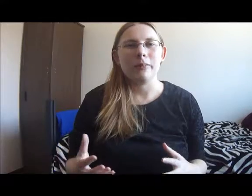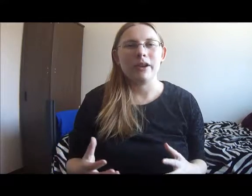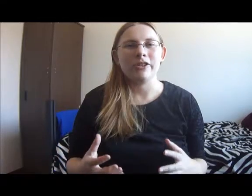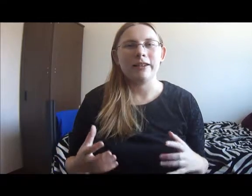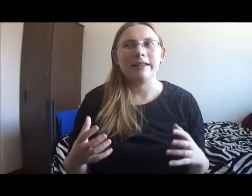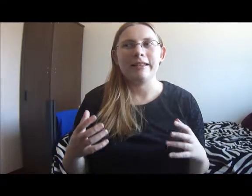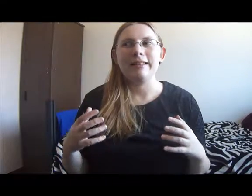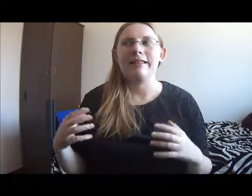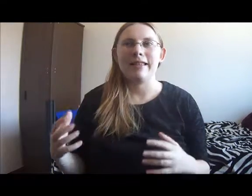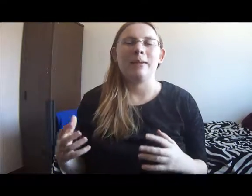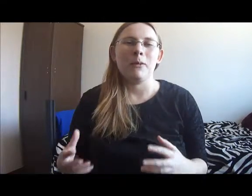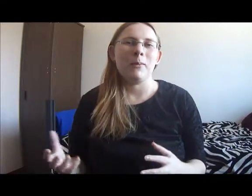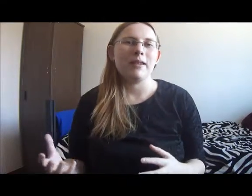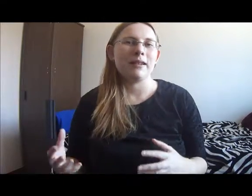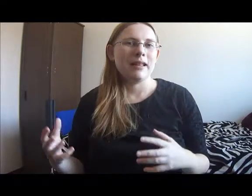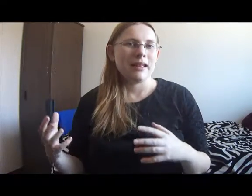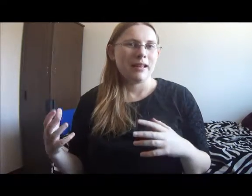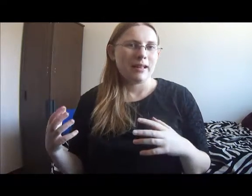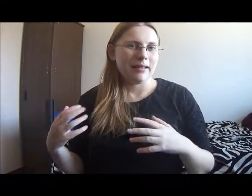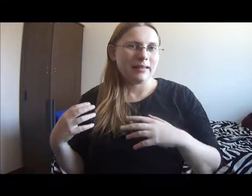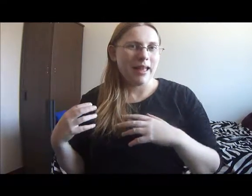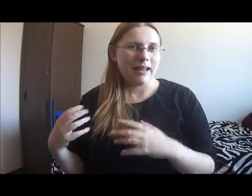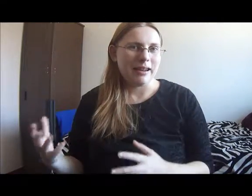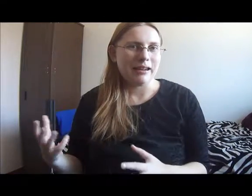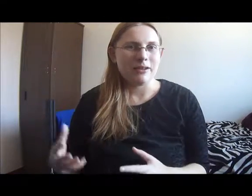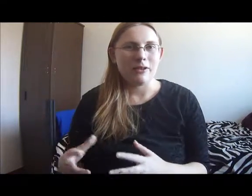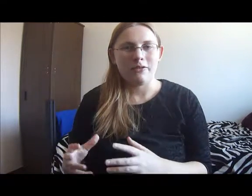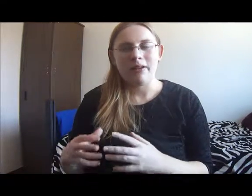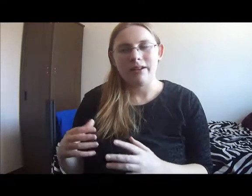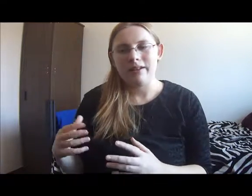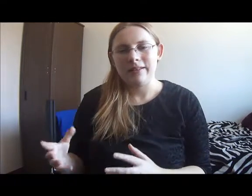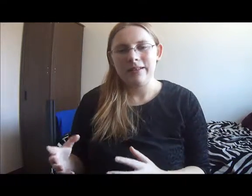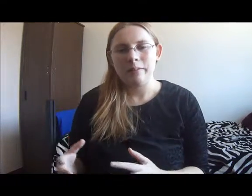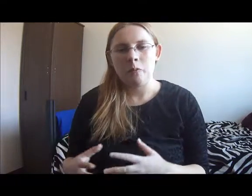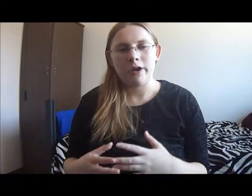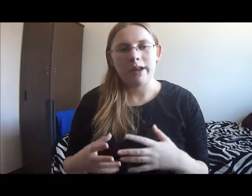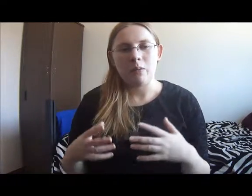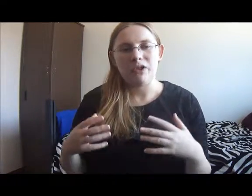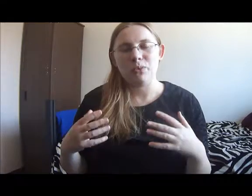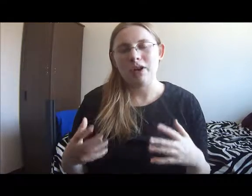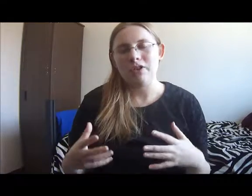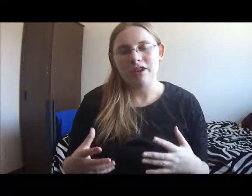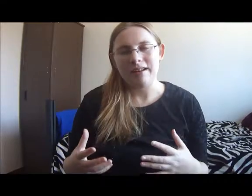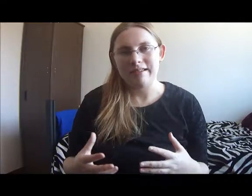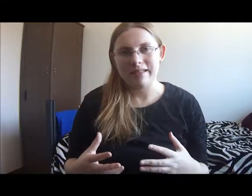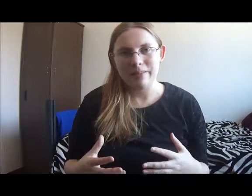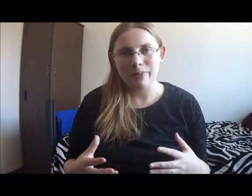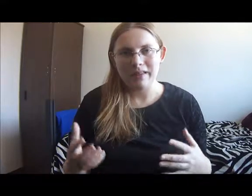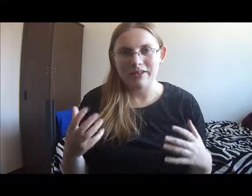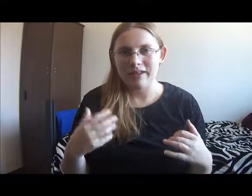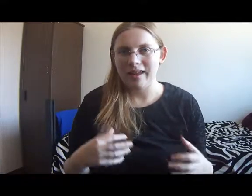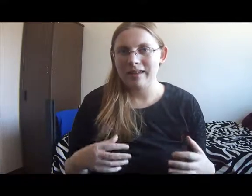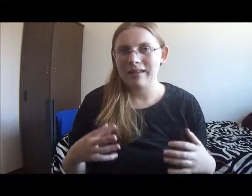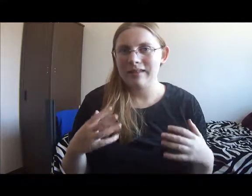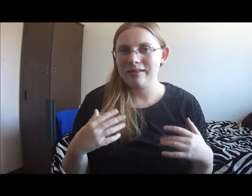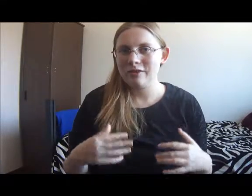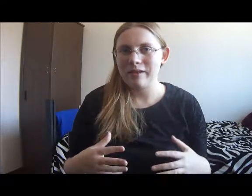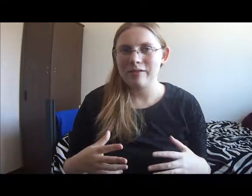depression, is that moment at night or very early in the morning when you are trying to sleep and your head is just